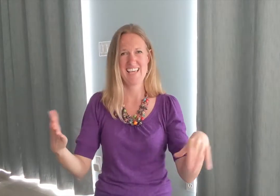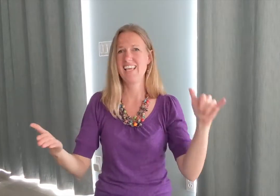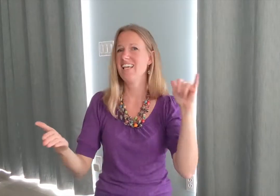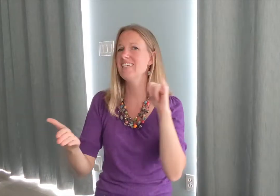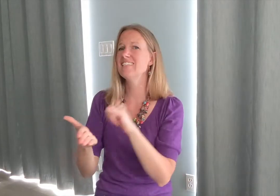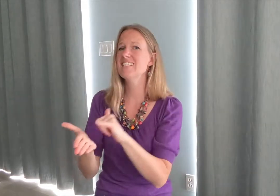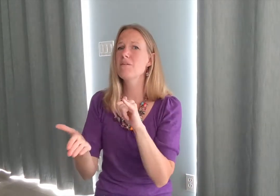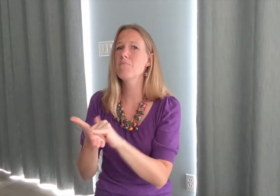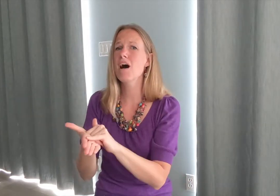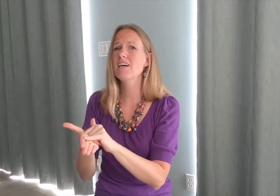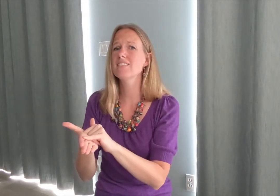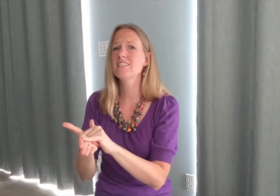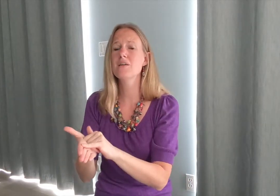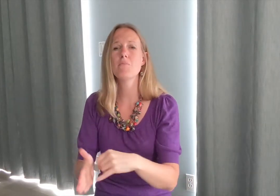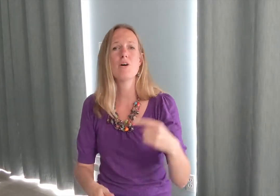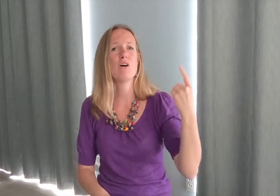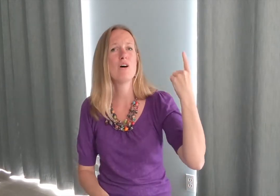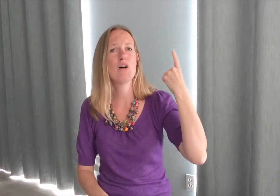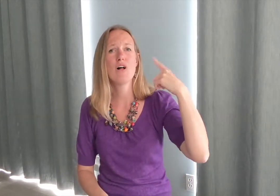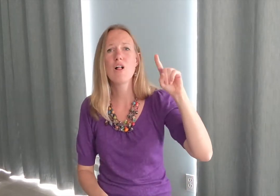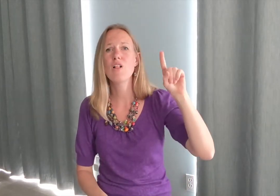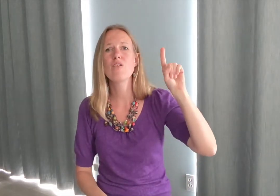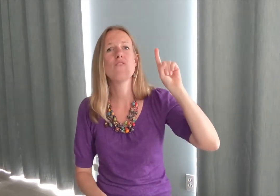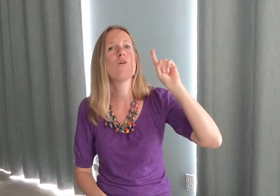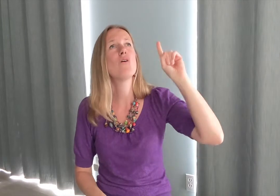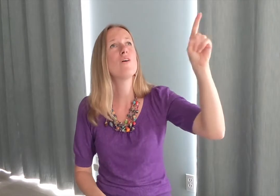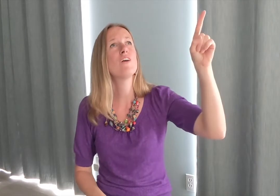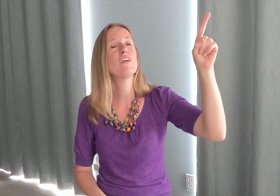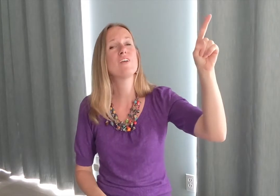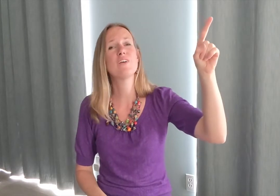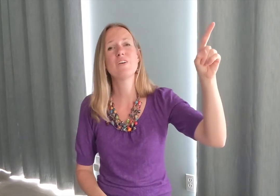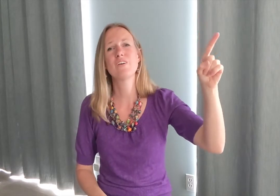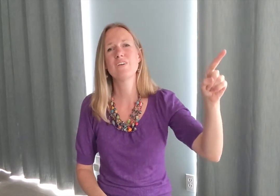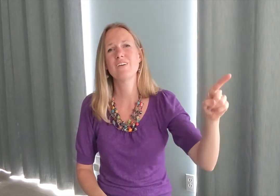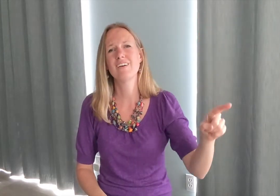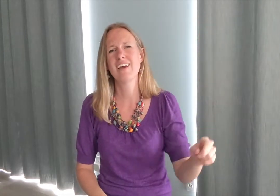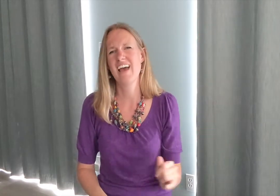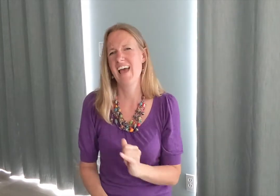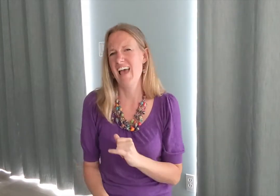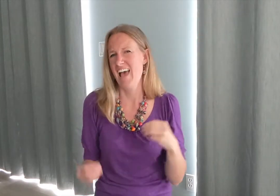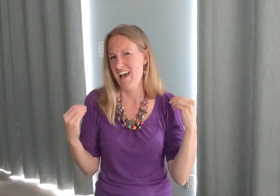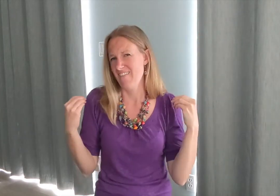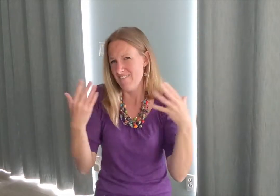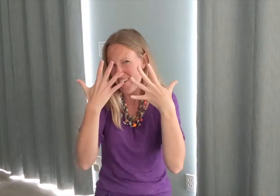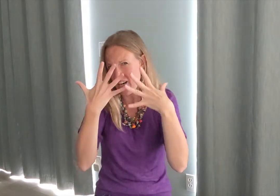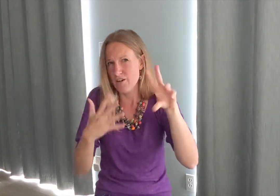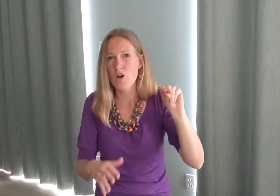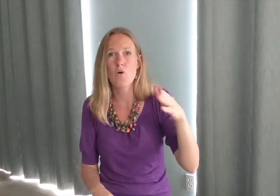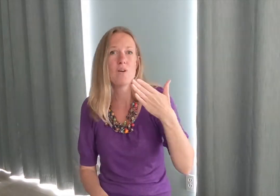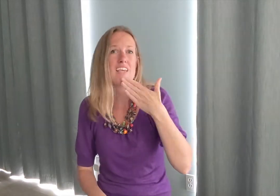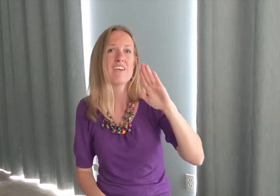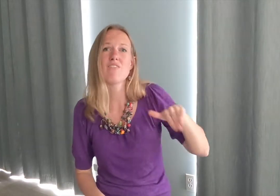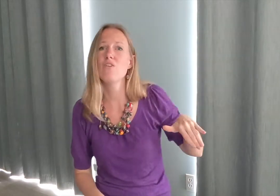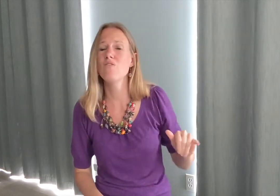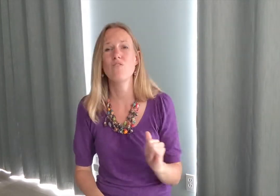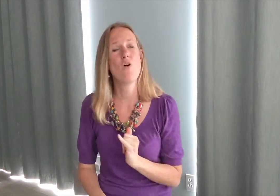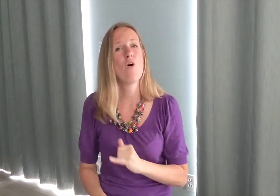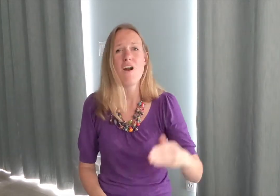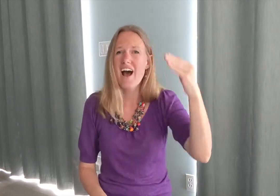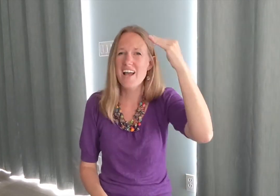is impossible for you I fear no evil for I